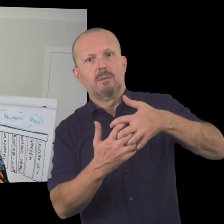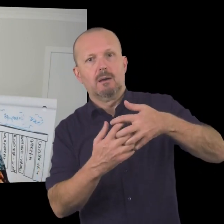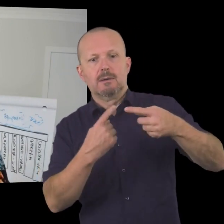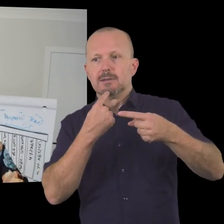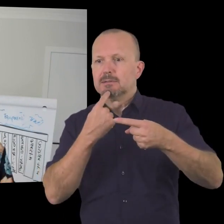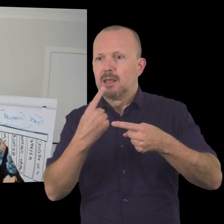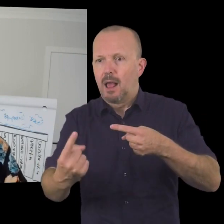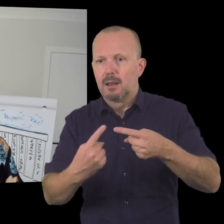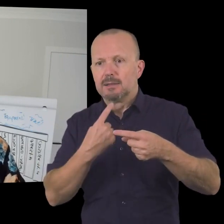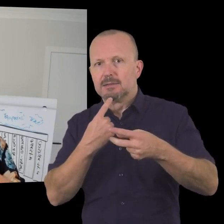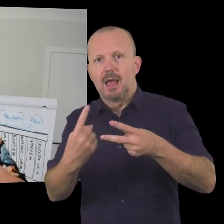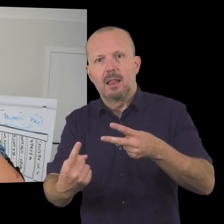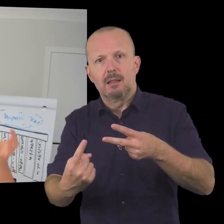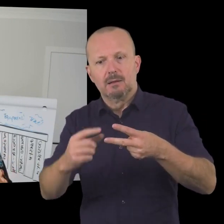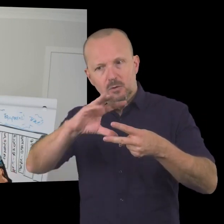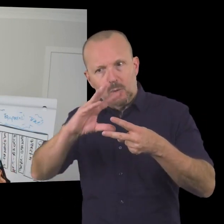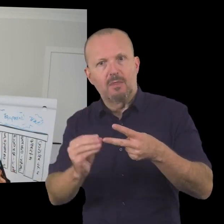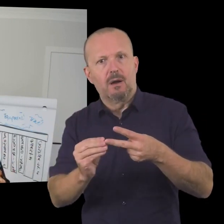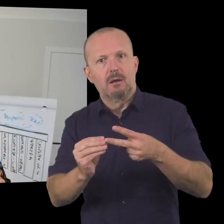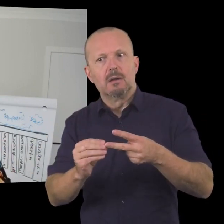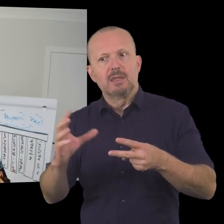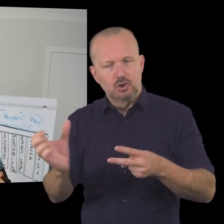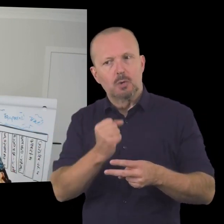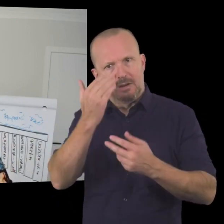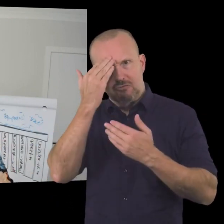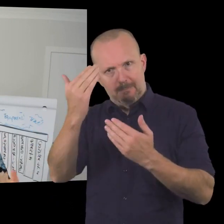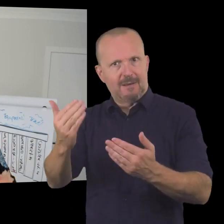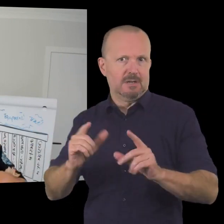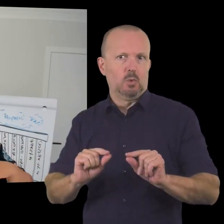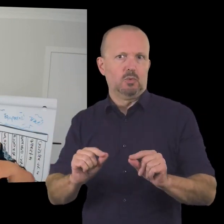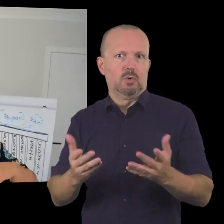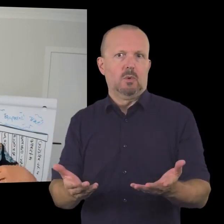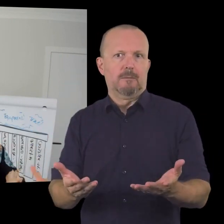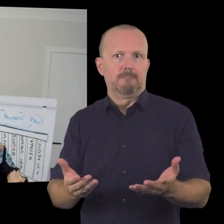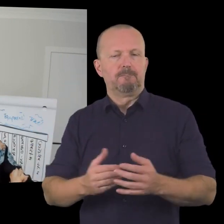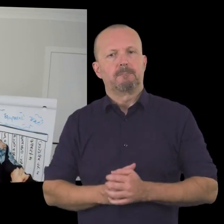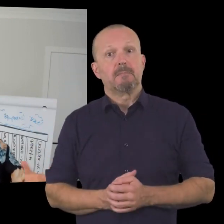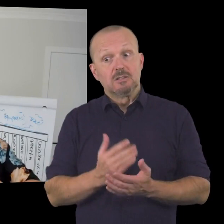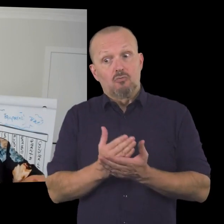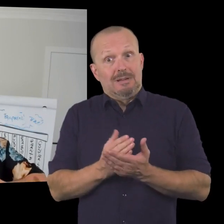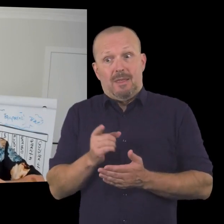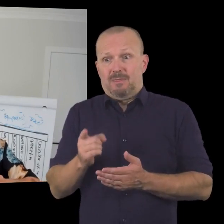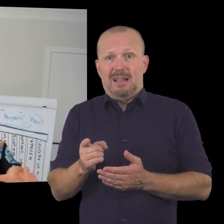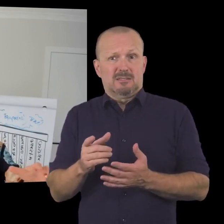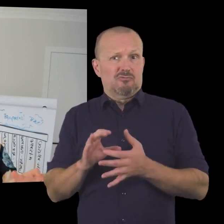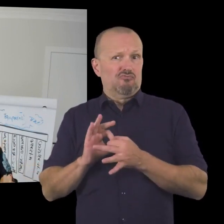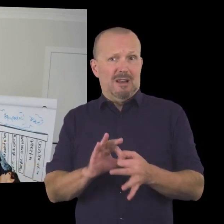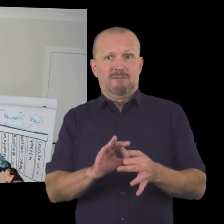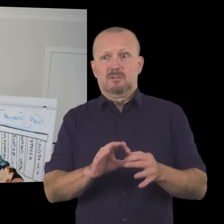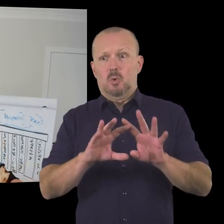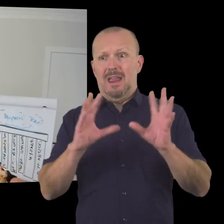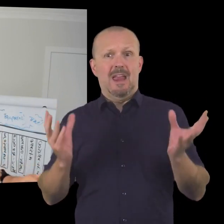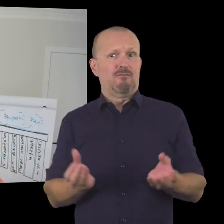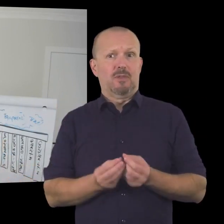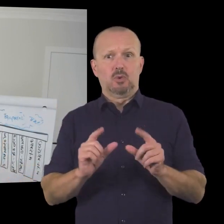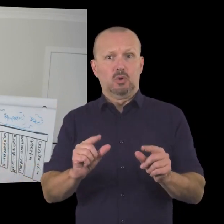tell your story and i'm talking about it in the context of asking for donations but actually i talk about this in the context of everything